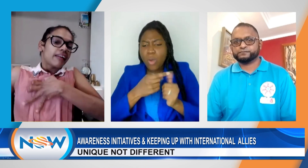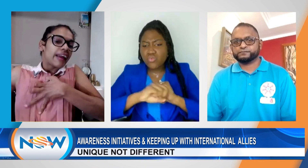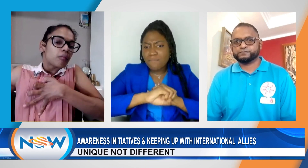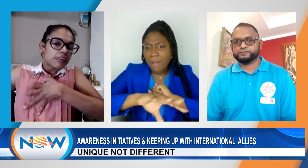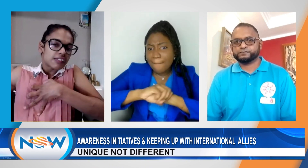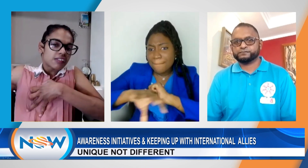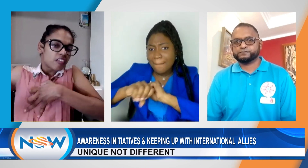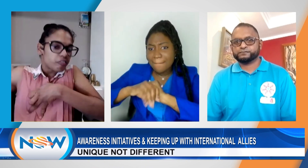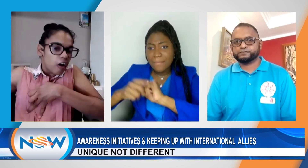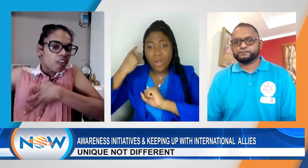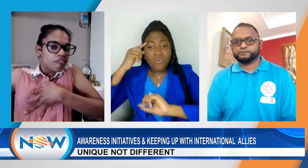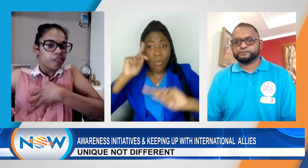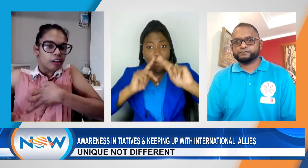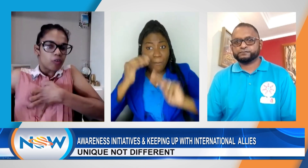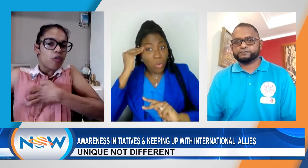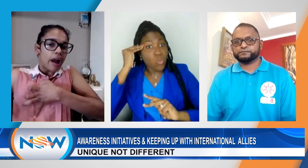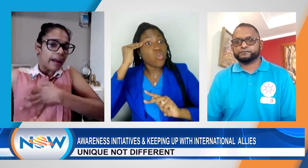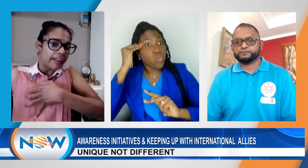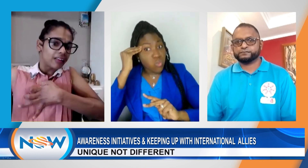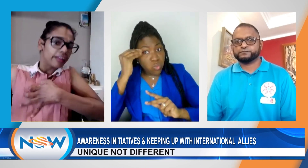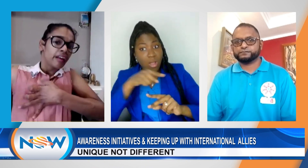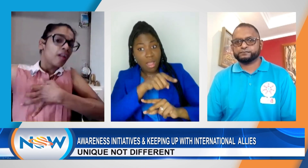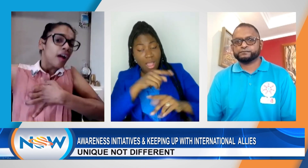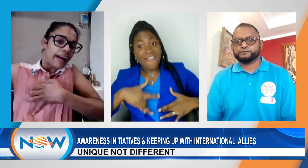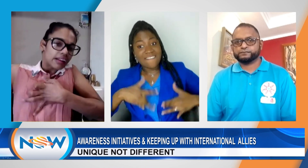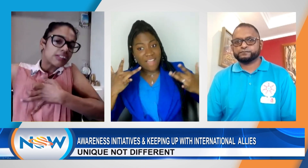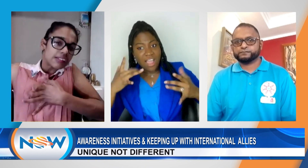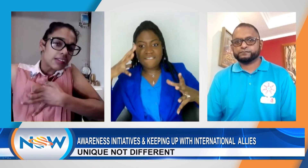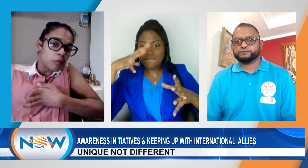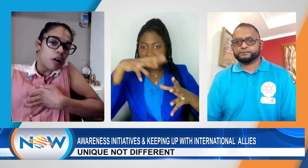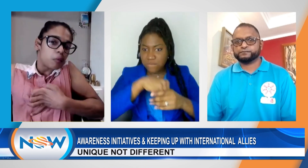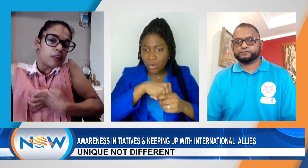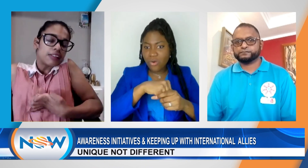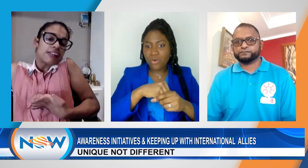get persons involved who are in the, I guess, disabled community?